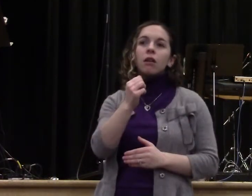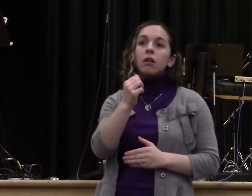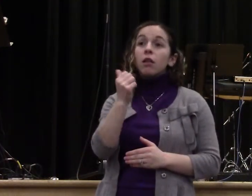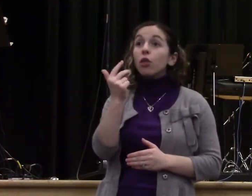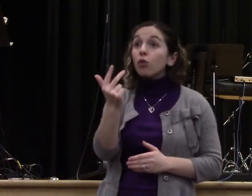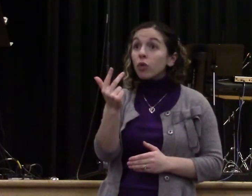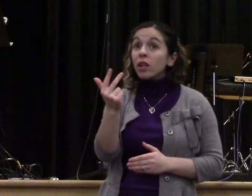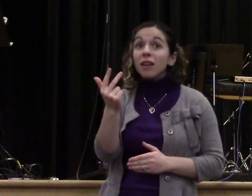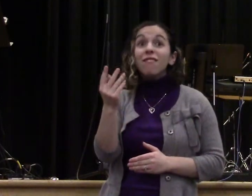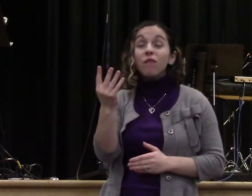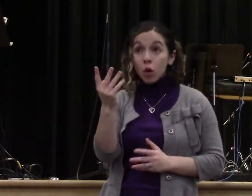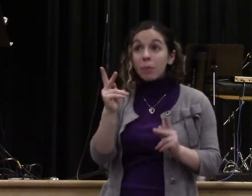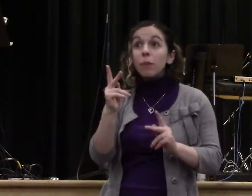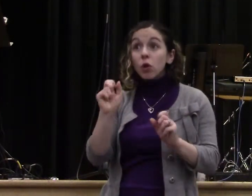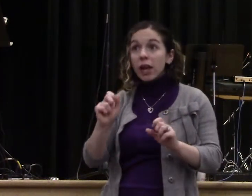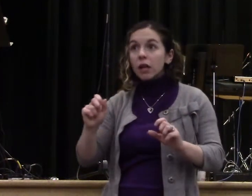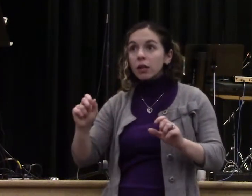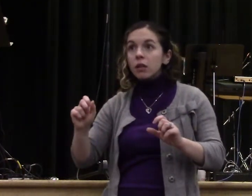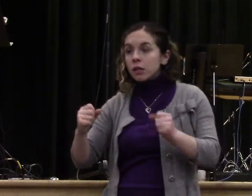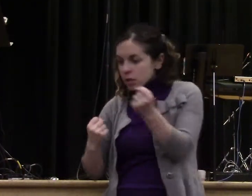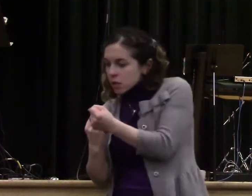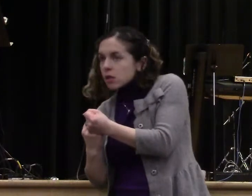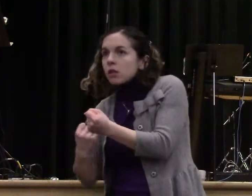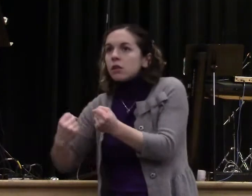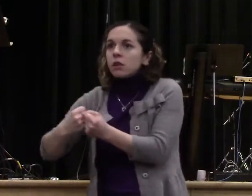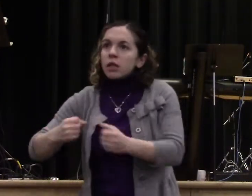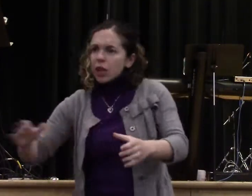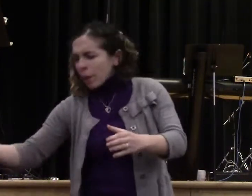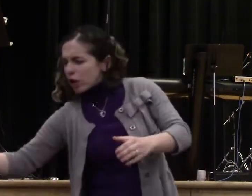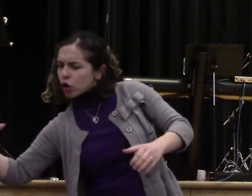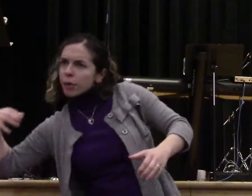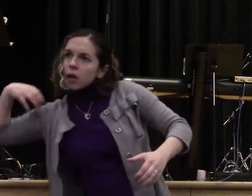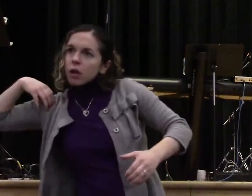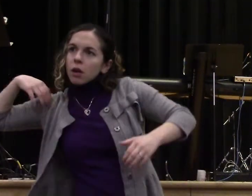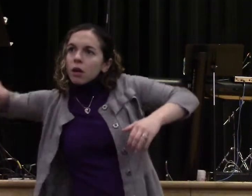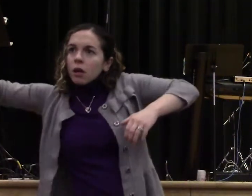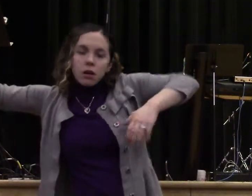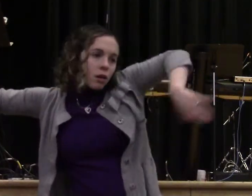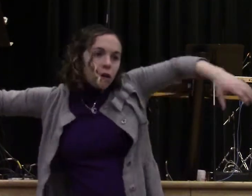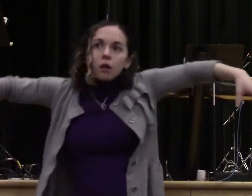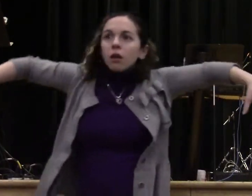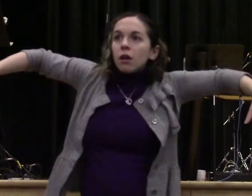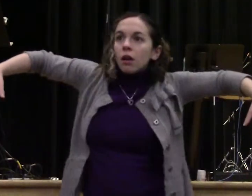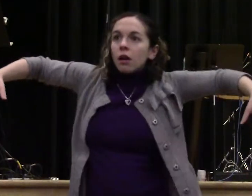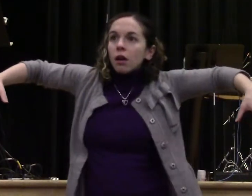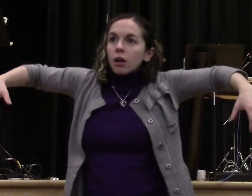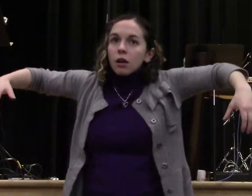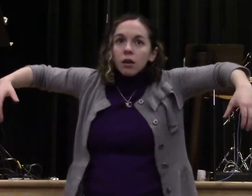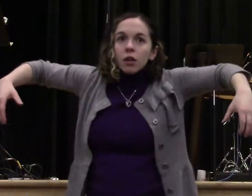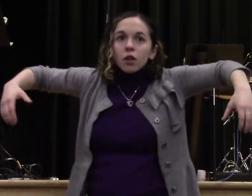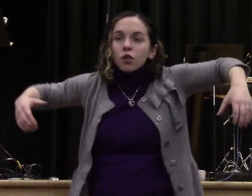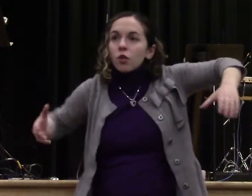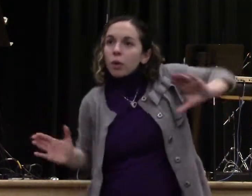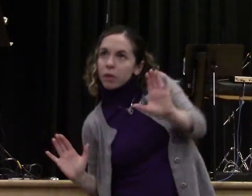see that so many times. I'm looking around and I'm seeing some of our seniors and I know that some of them are invited over